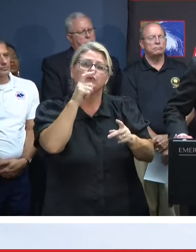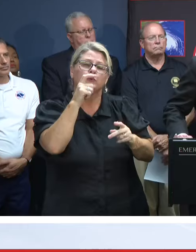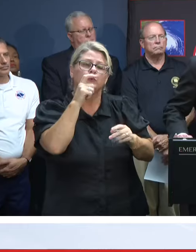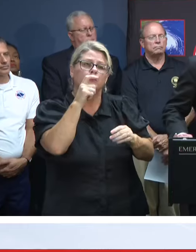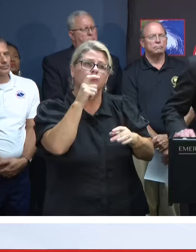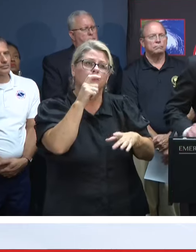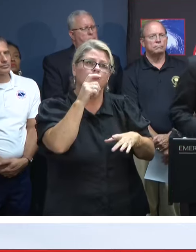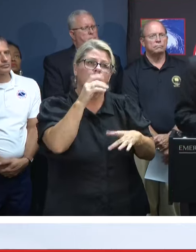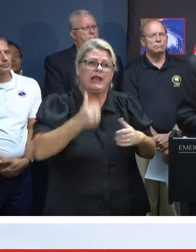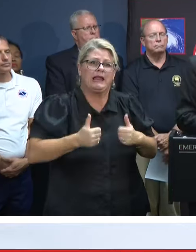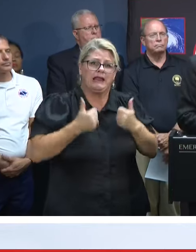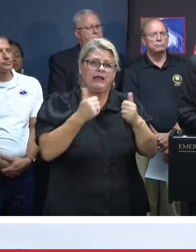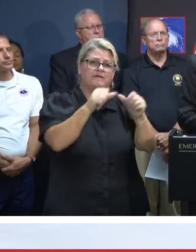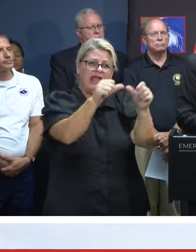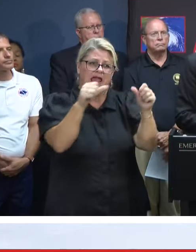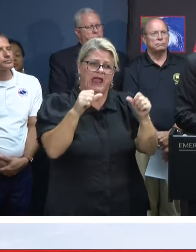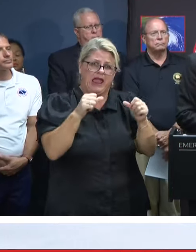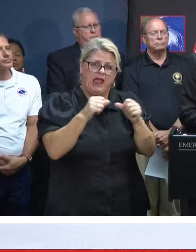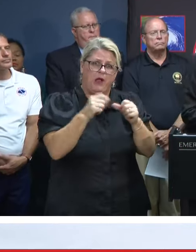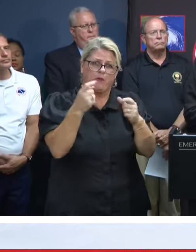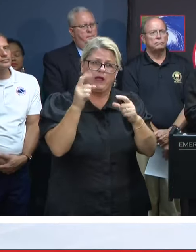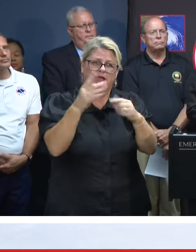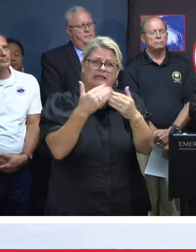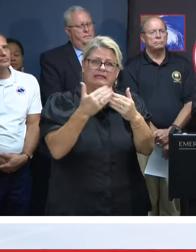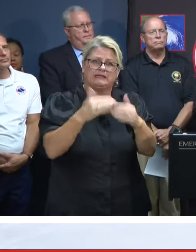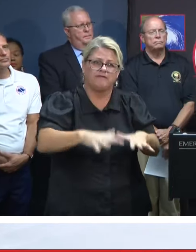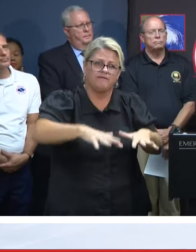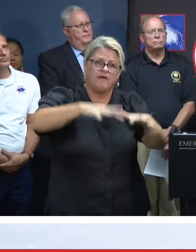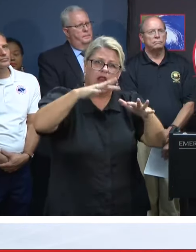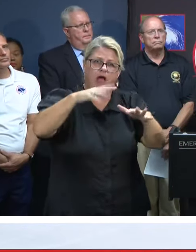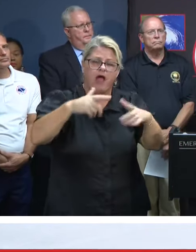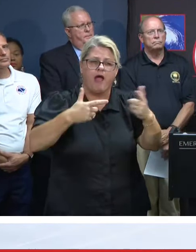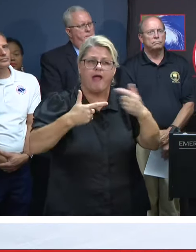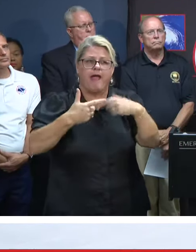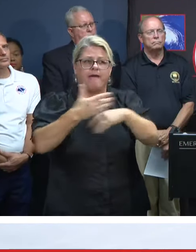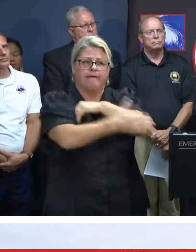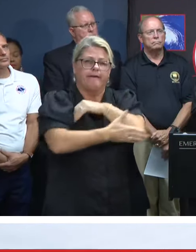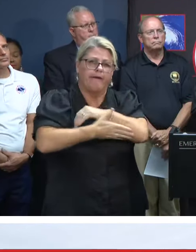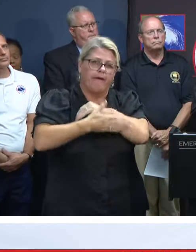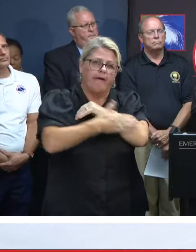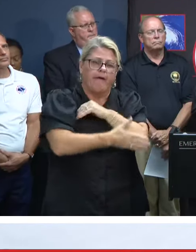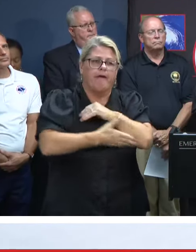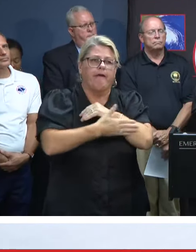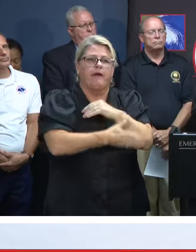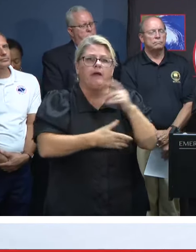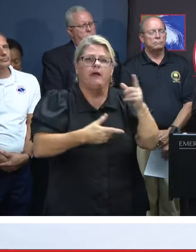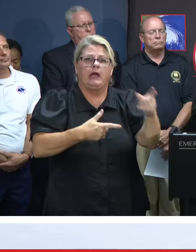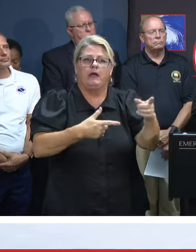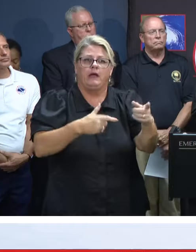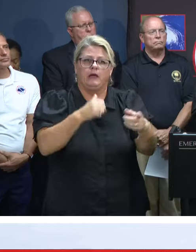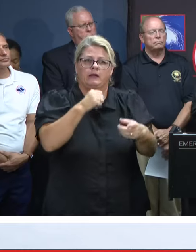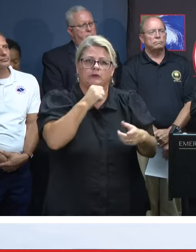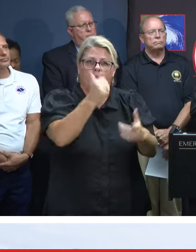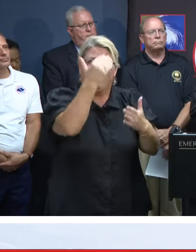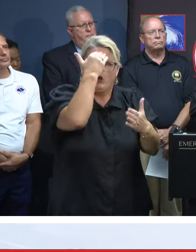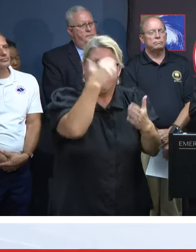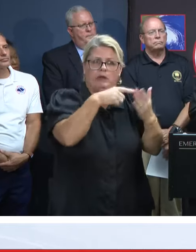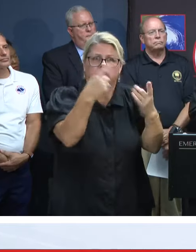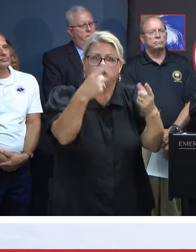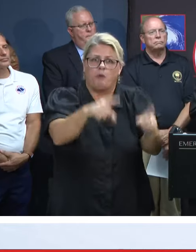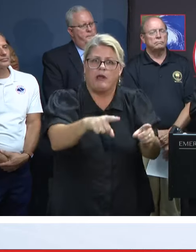low-lying areas, maybe people who aren't getting their information as widespread as others, are there any kind of state